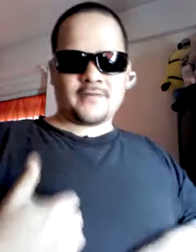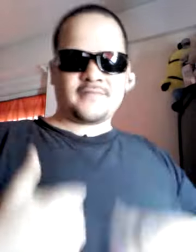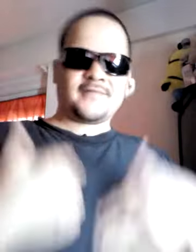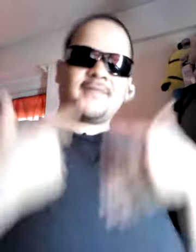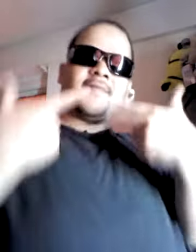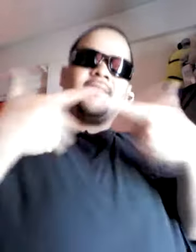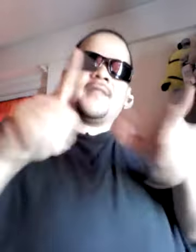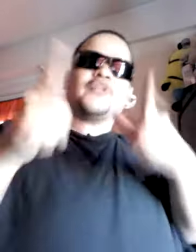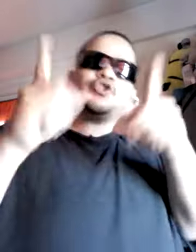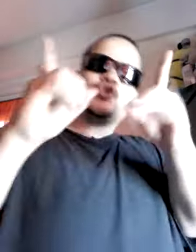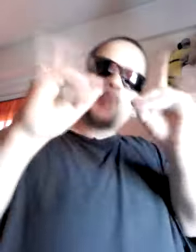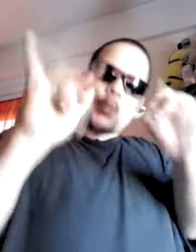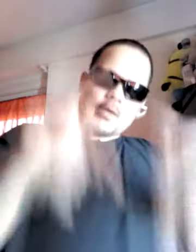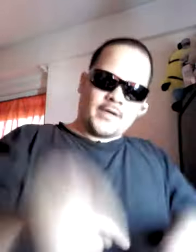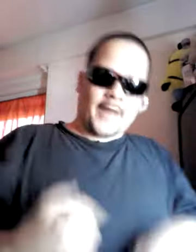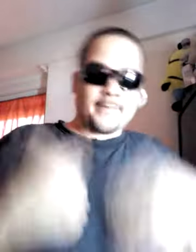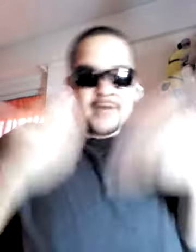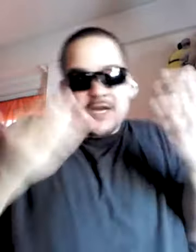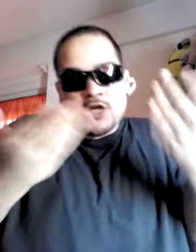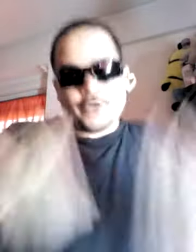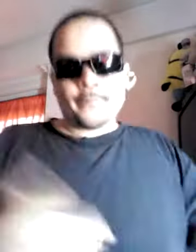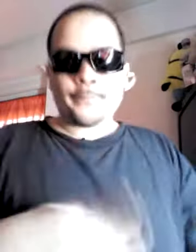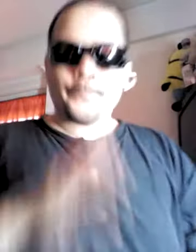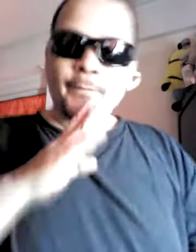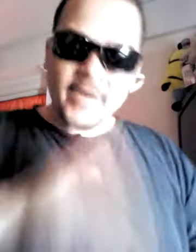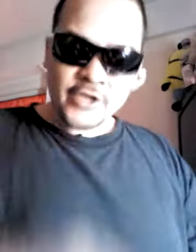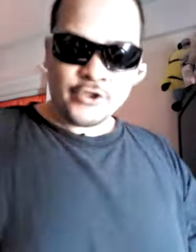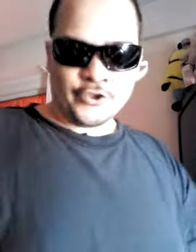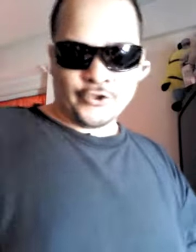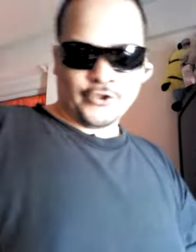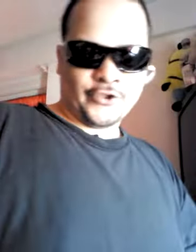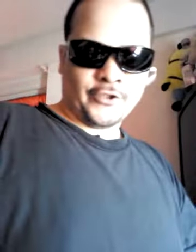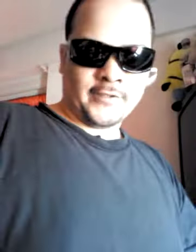And it's goin' out to all the cops Jeez Chill I never